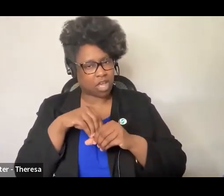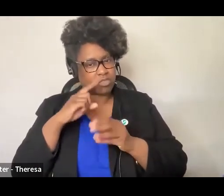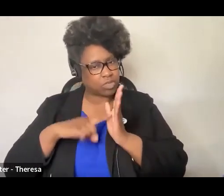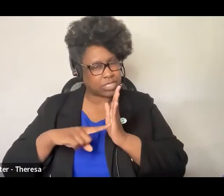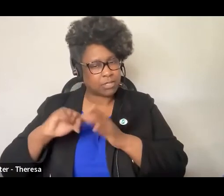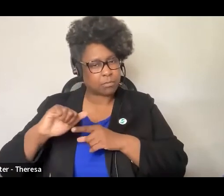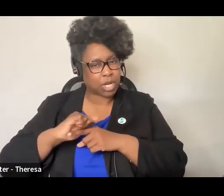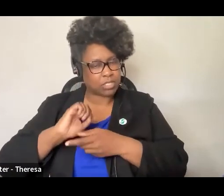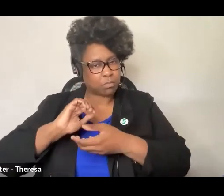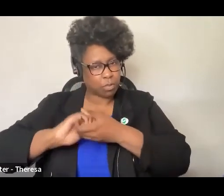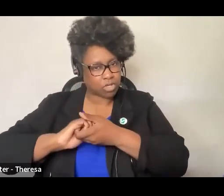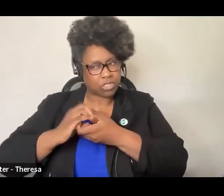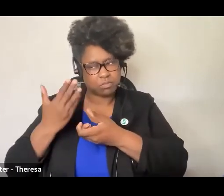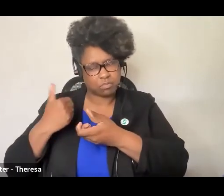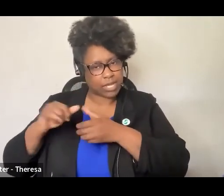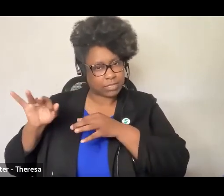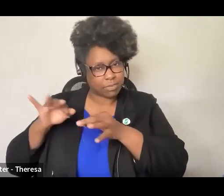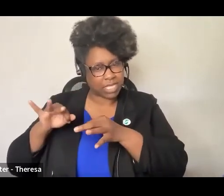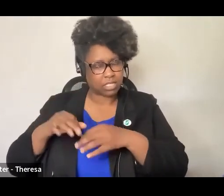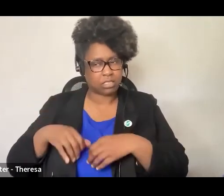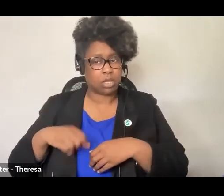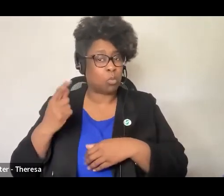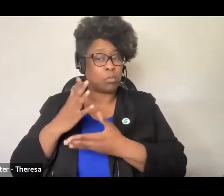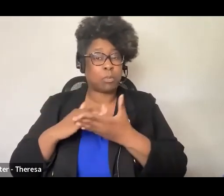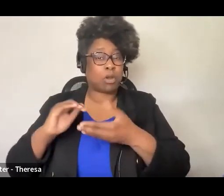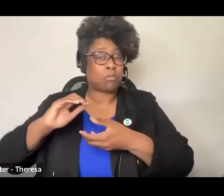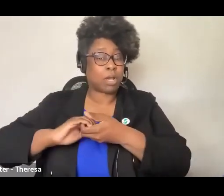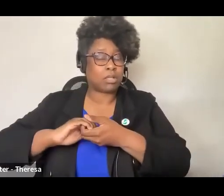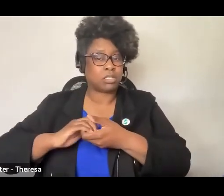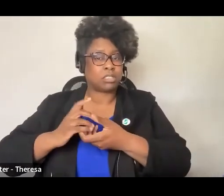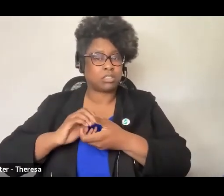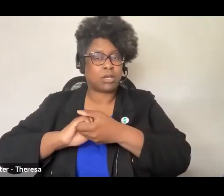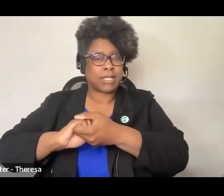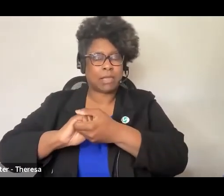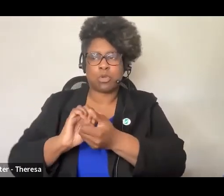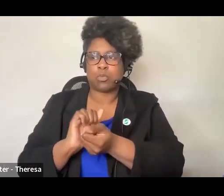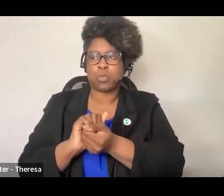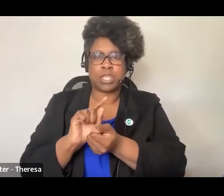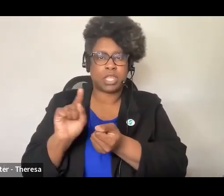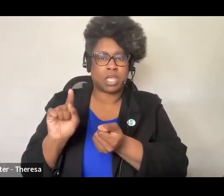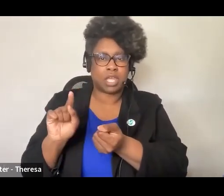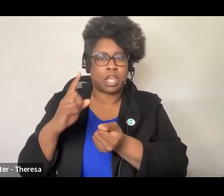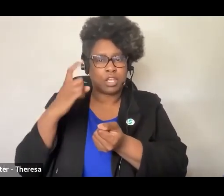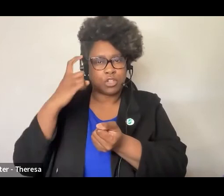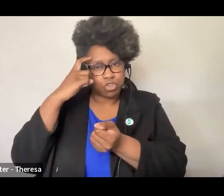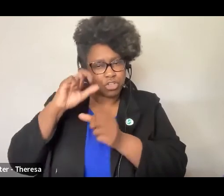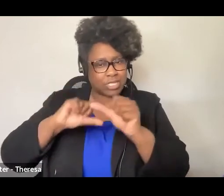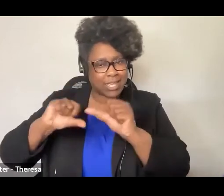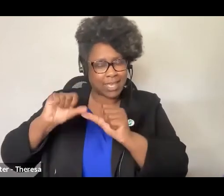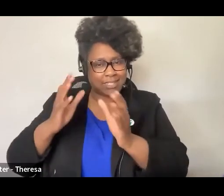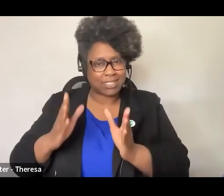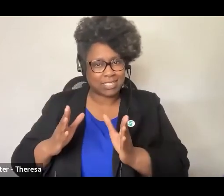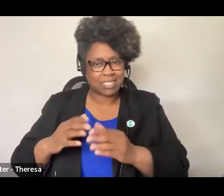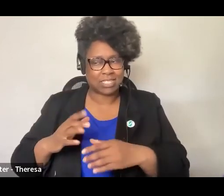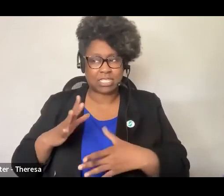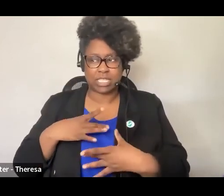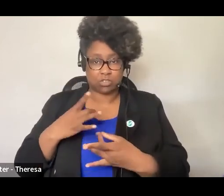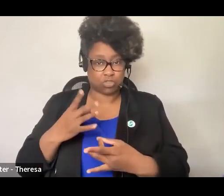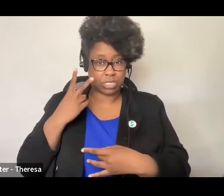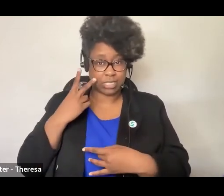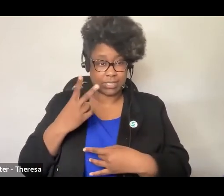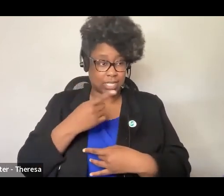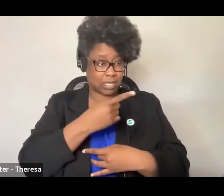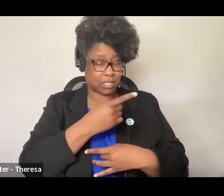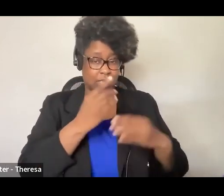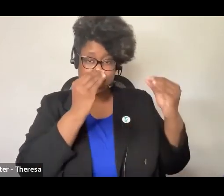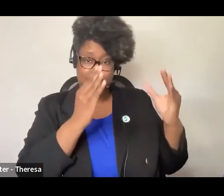partnership that I explained and one aspect of the partnership is collaborating with neuroscientists and it's really interesting seeing how educators and